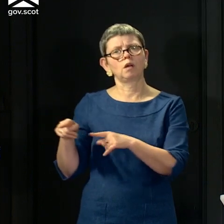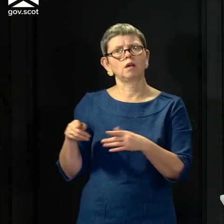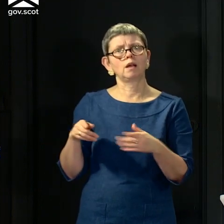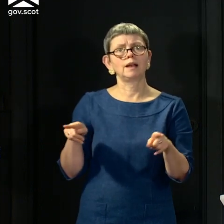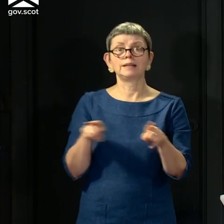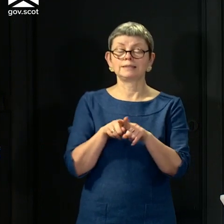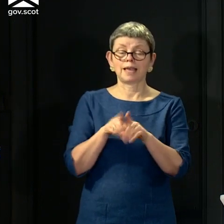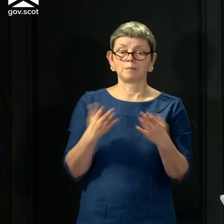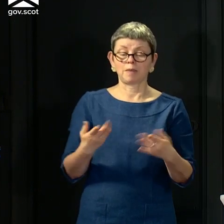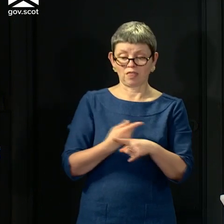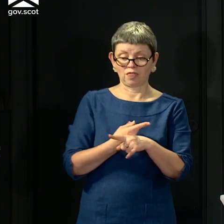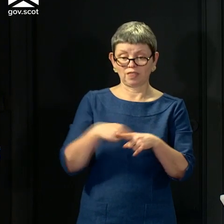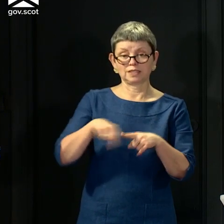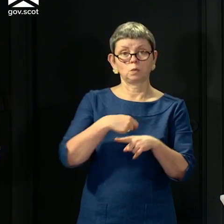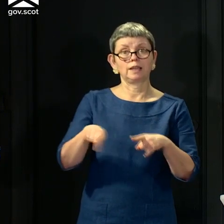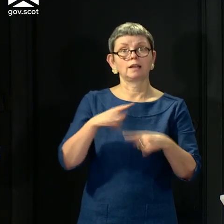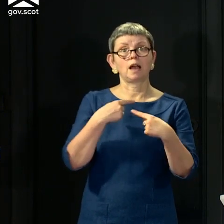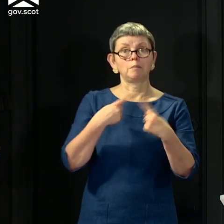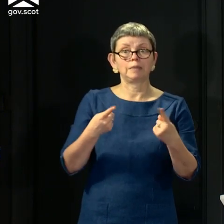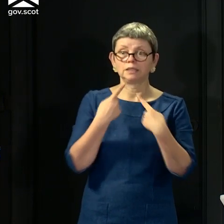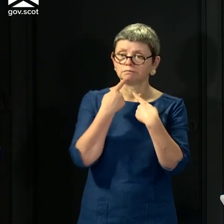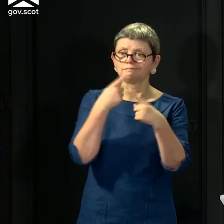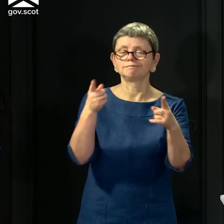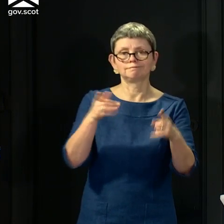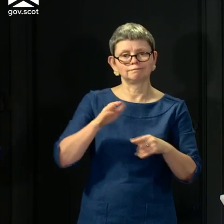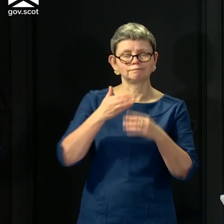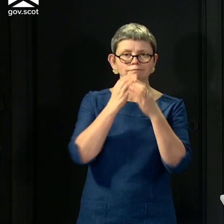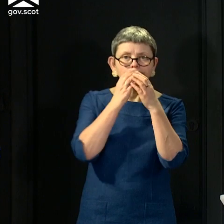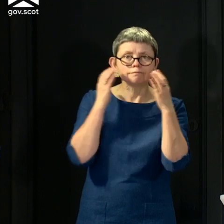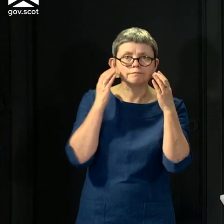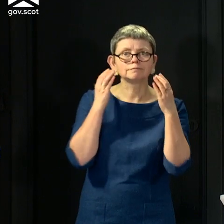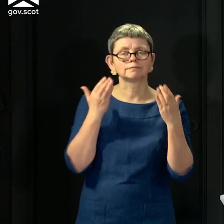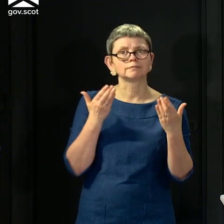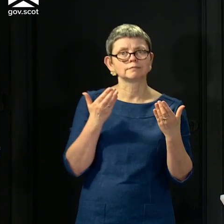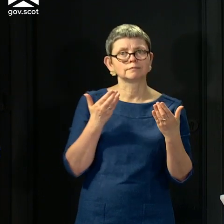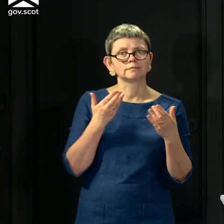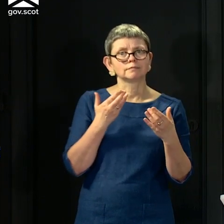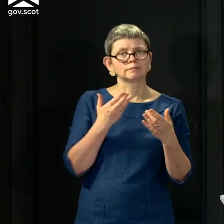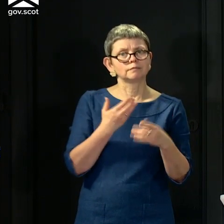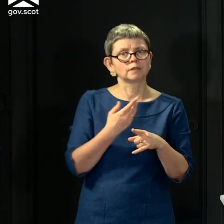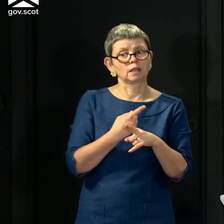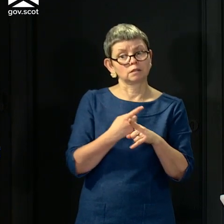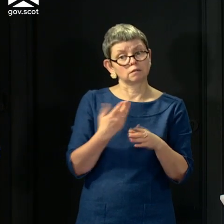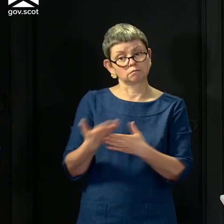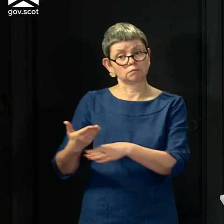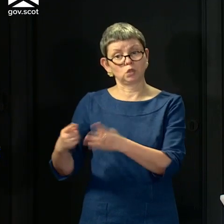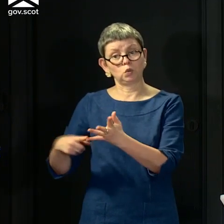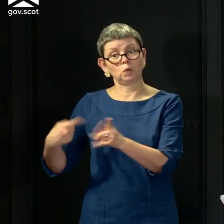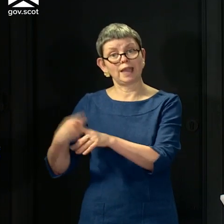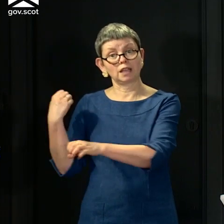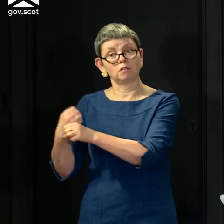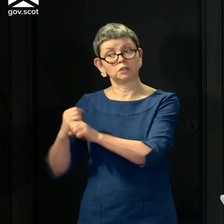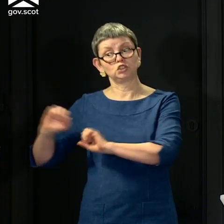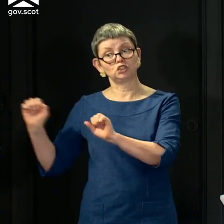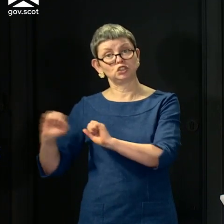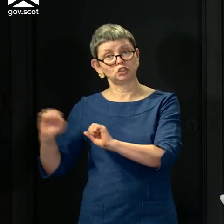coverings that the UK government didn't do, although I heard Boris Johnson being a bit more positive about that yesterday. So my job is to make the